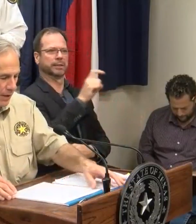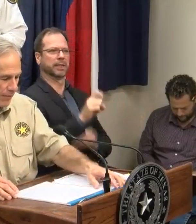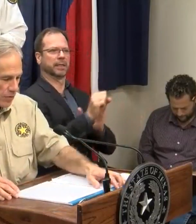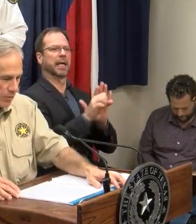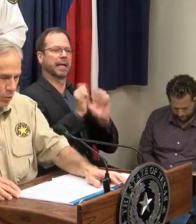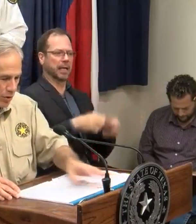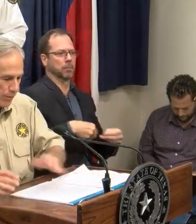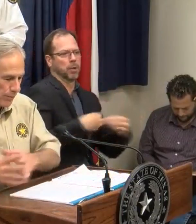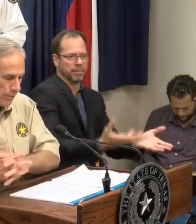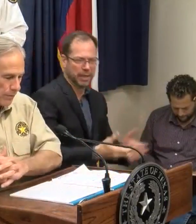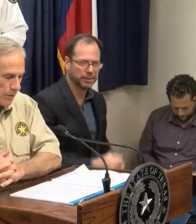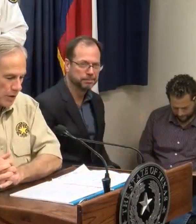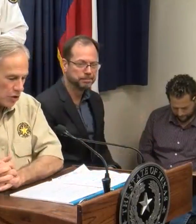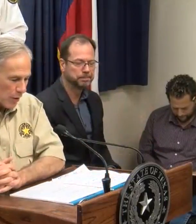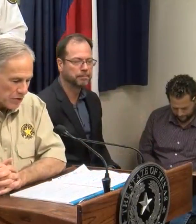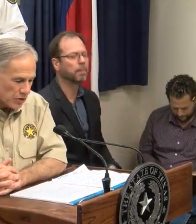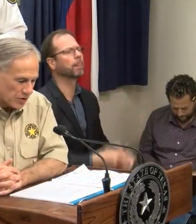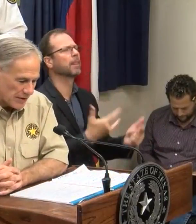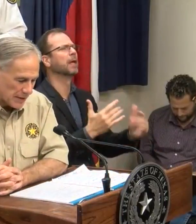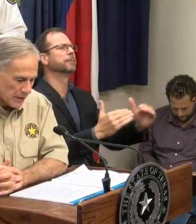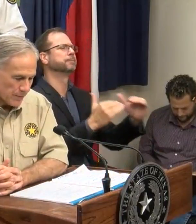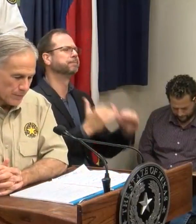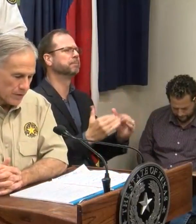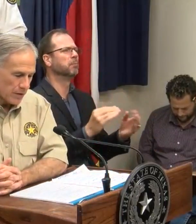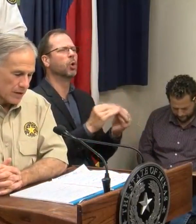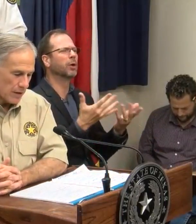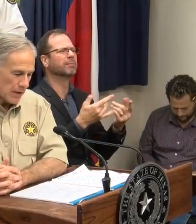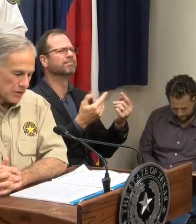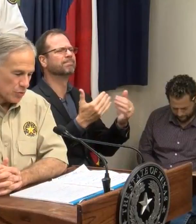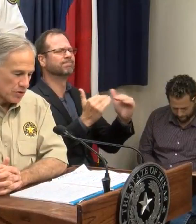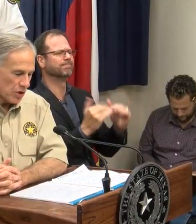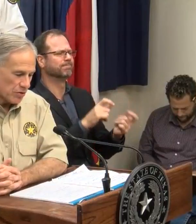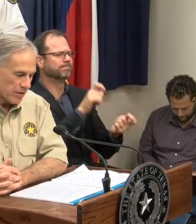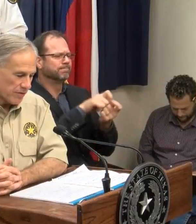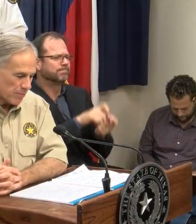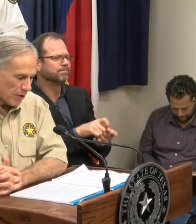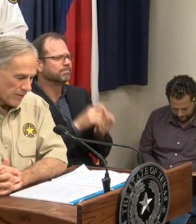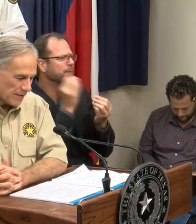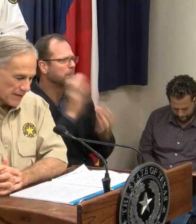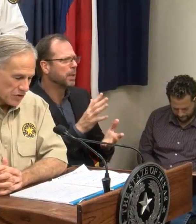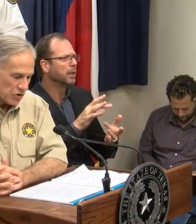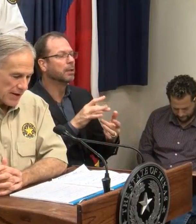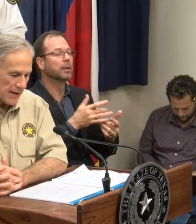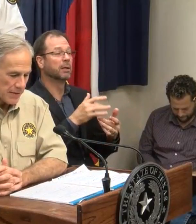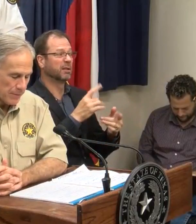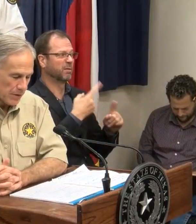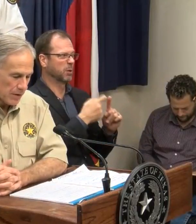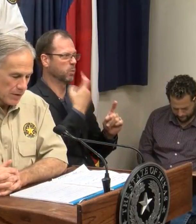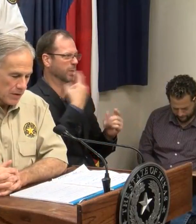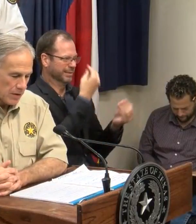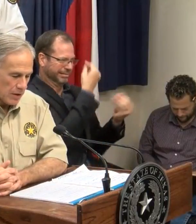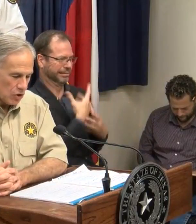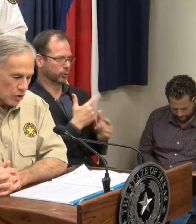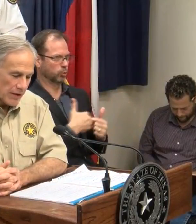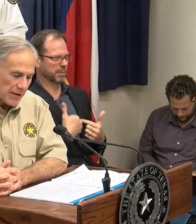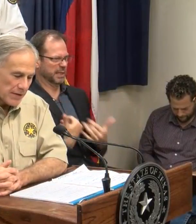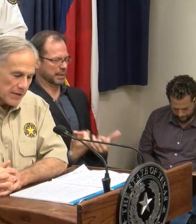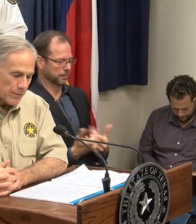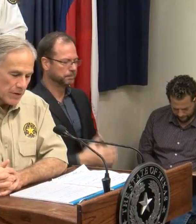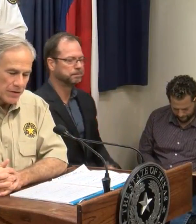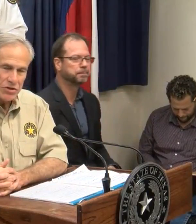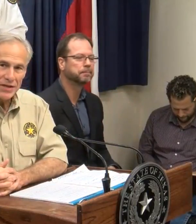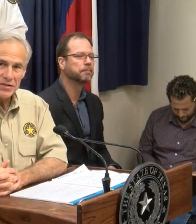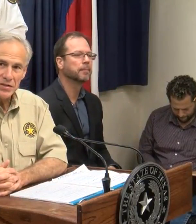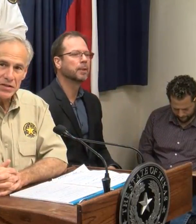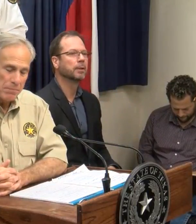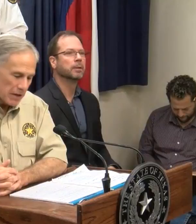Now for some more granular detail as a result of the briefing that I just had. Looking at the